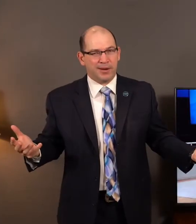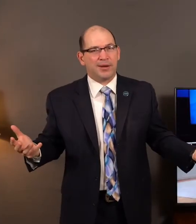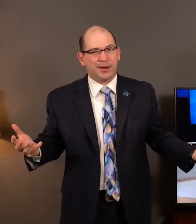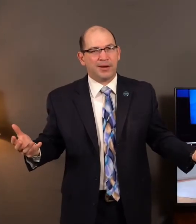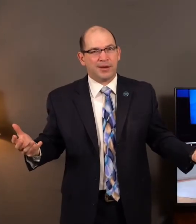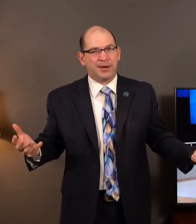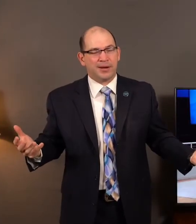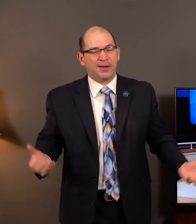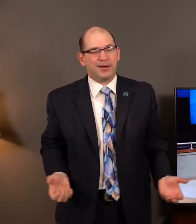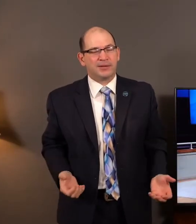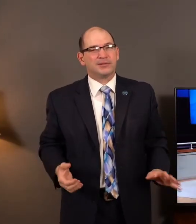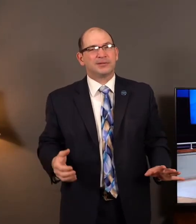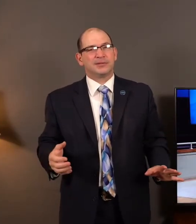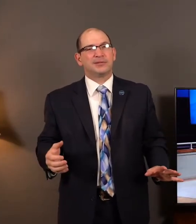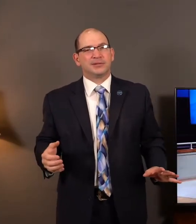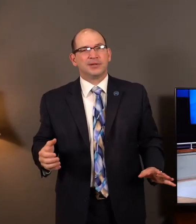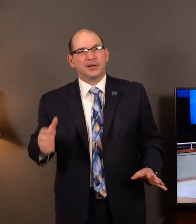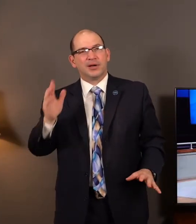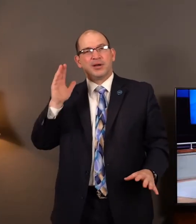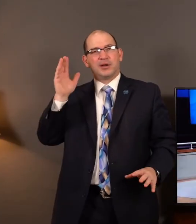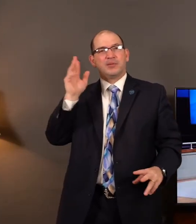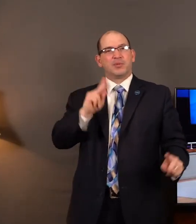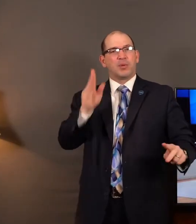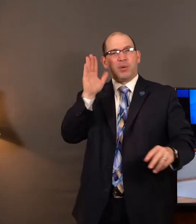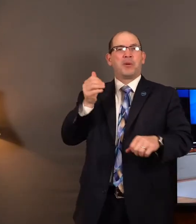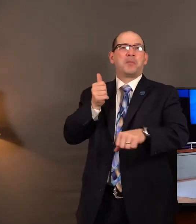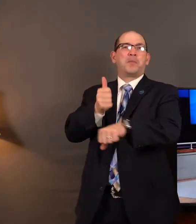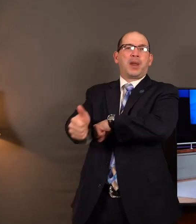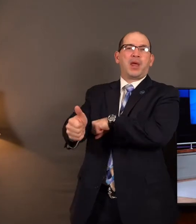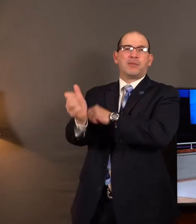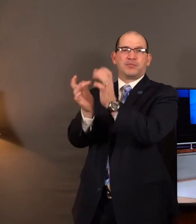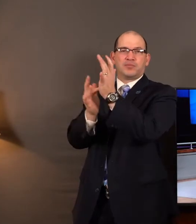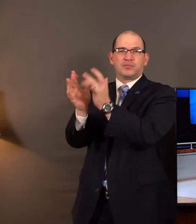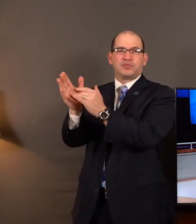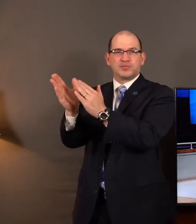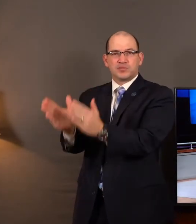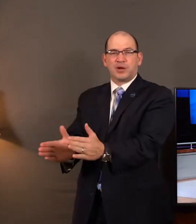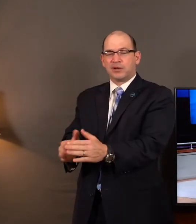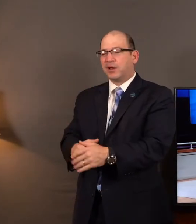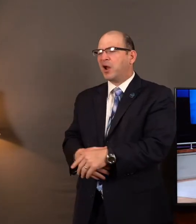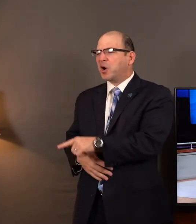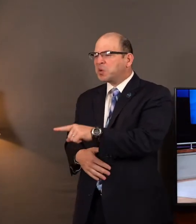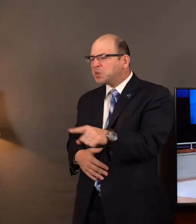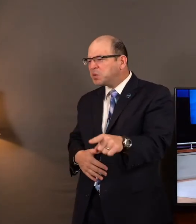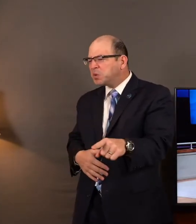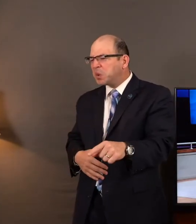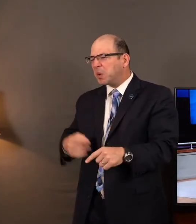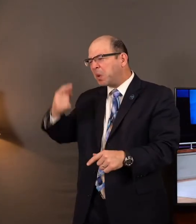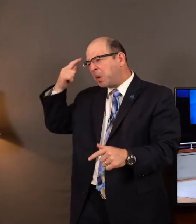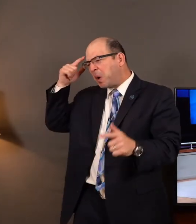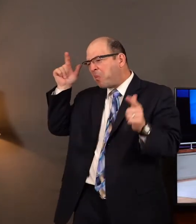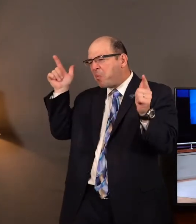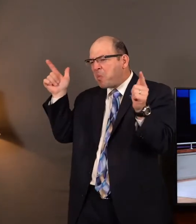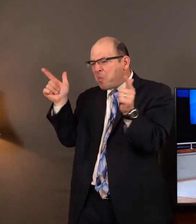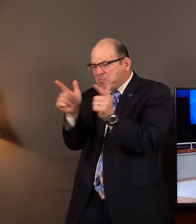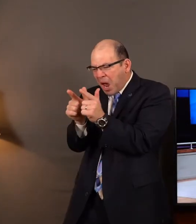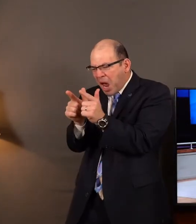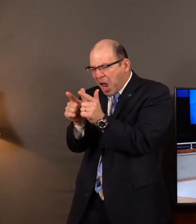Often it is Christians that are blamed. We are blamed for being too narrow minded. About as narrow as the book I